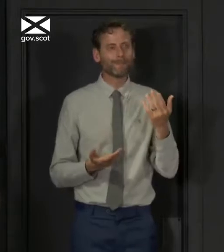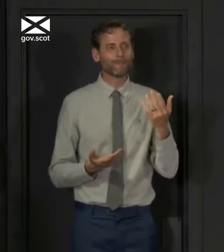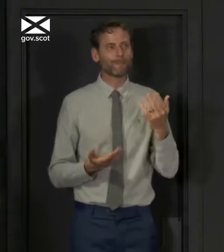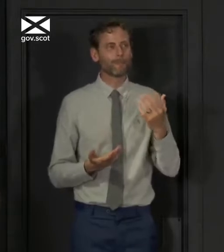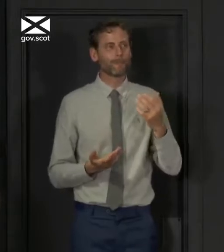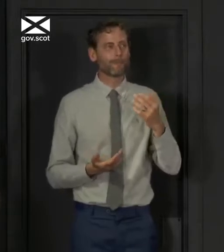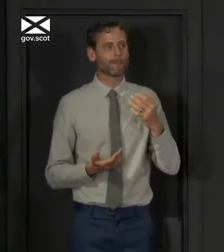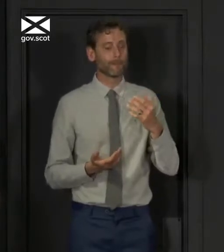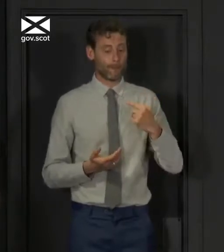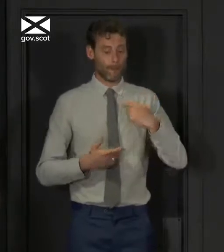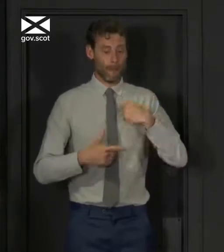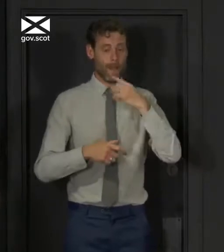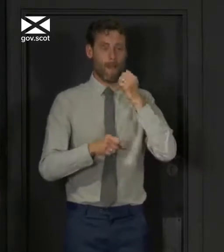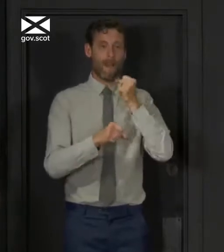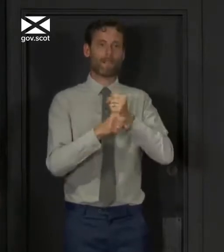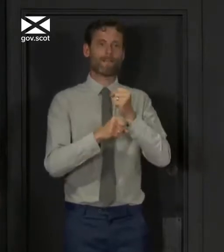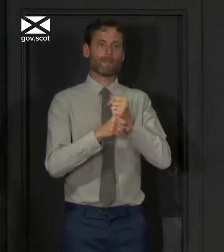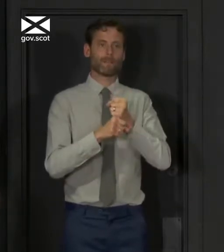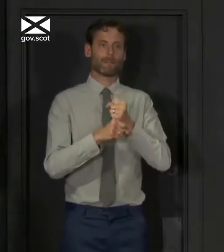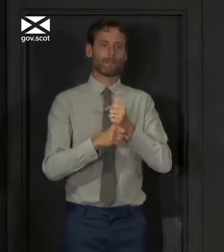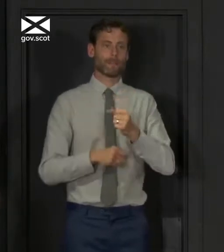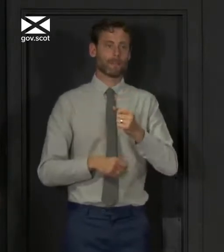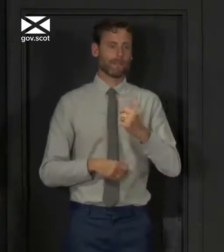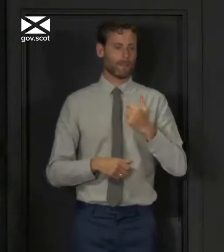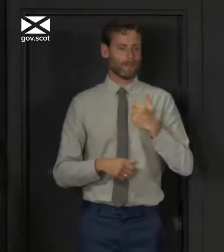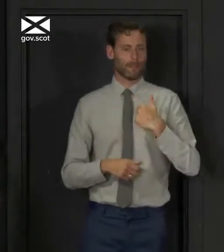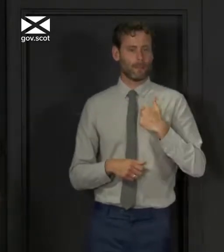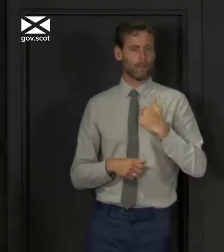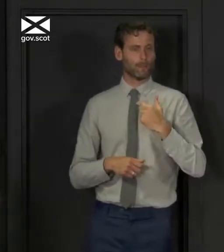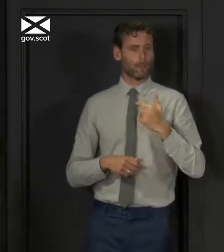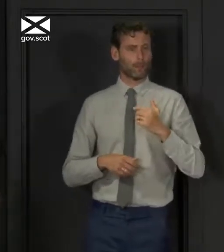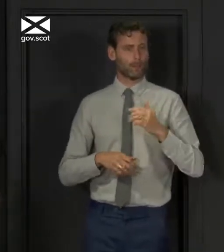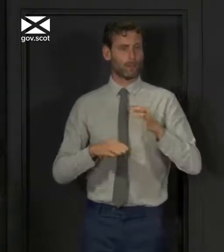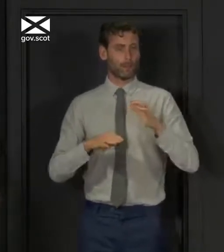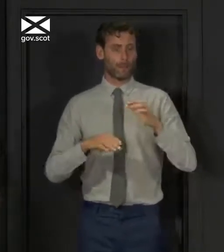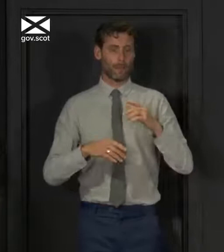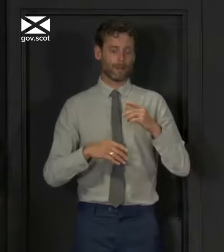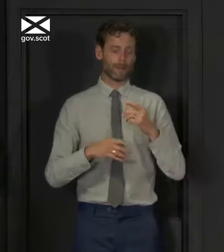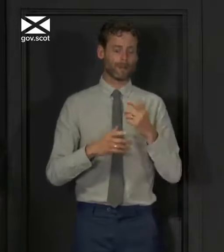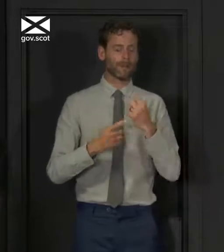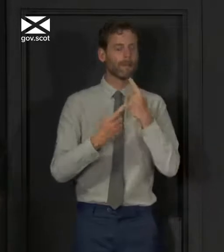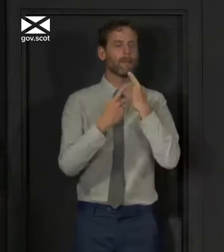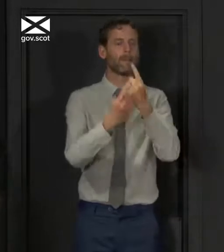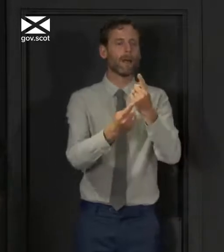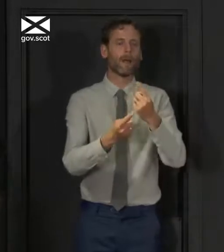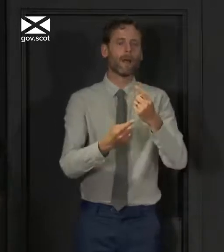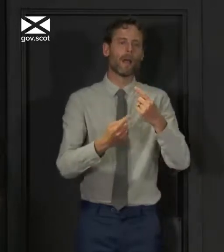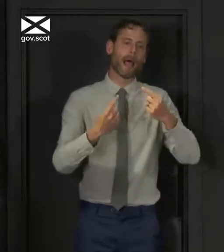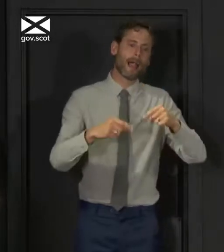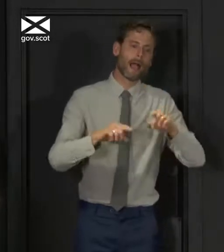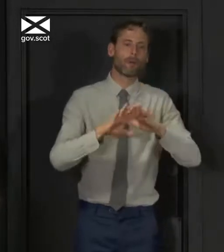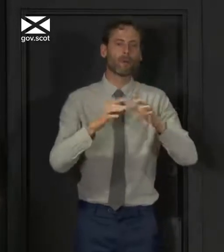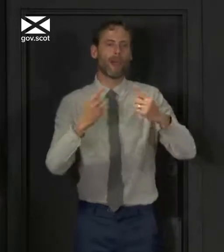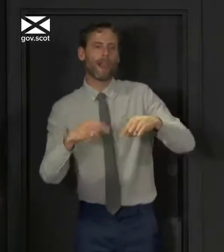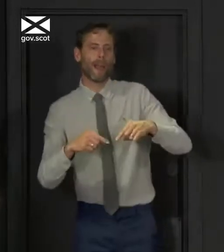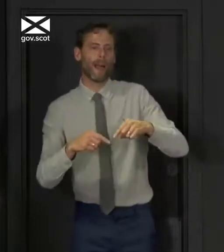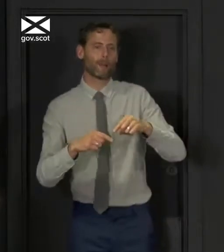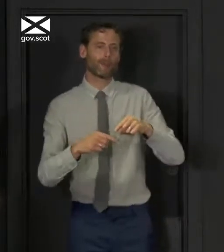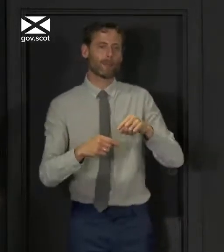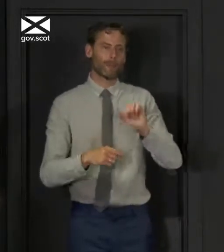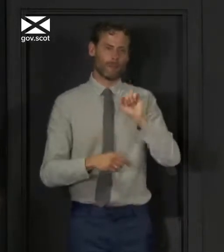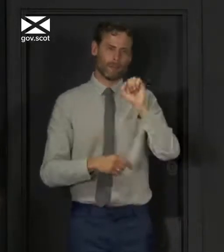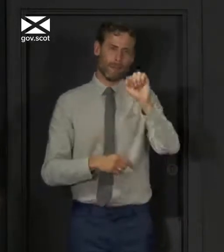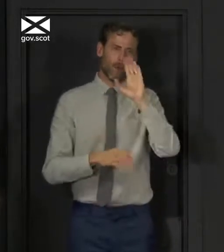extent to which a government can or indeed should issue guidance about, as you asked me, people's